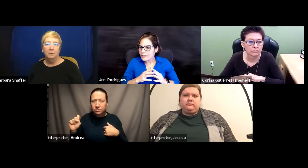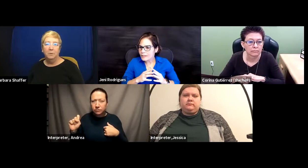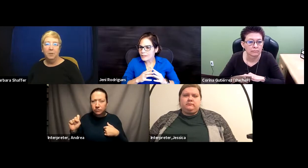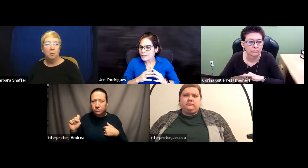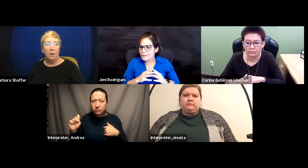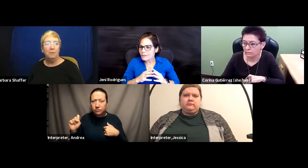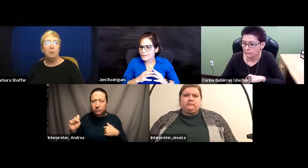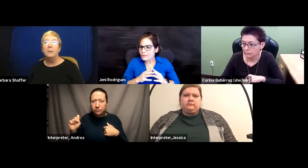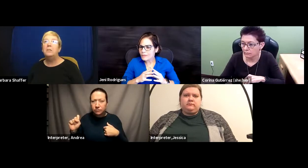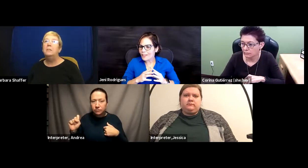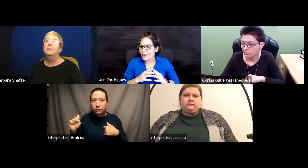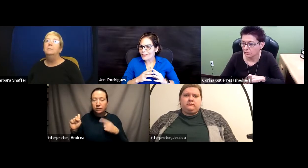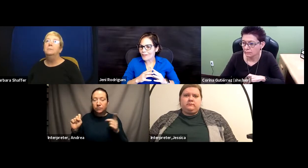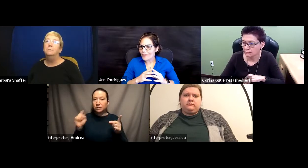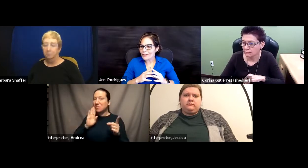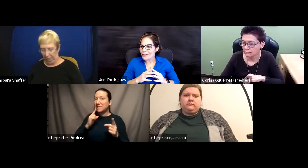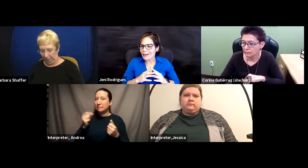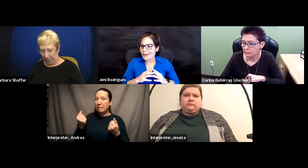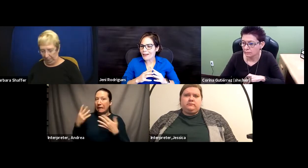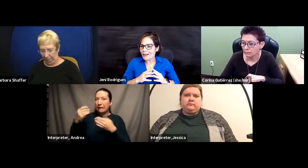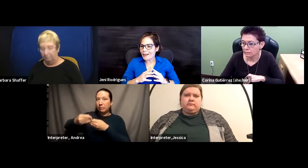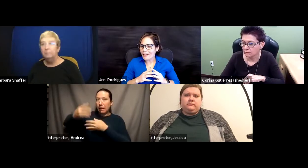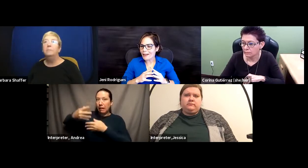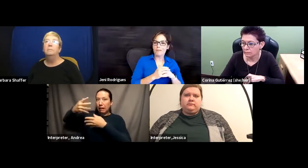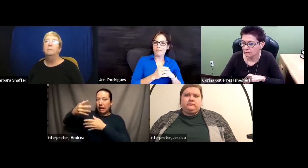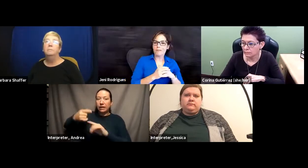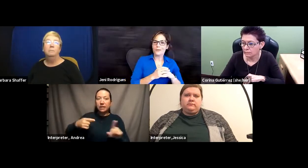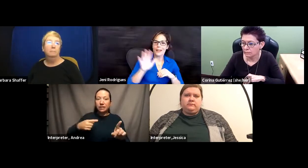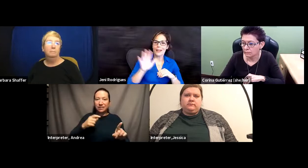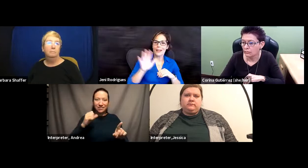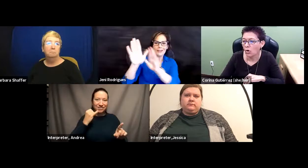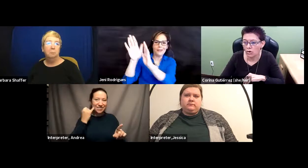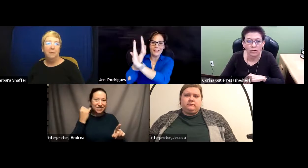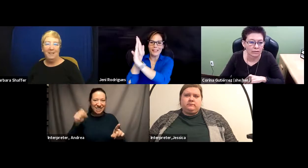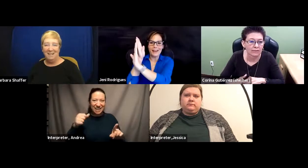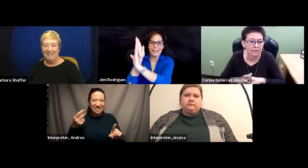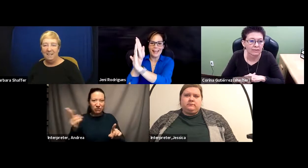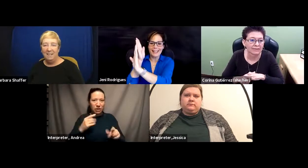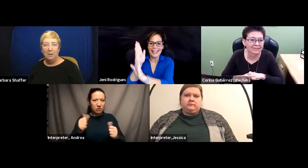There's quite a few comments. Yeah, there are several. So I will try not to look at that yet. And